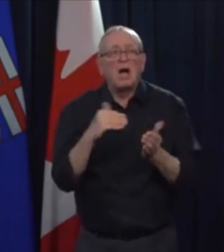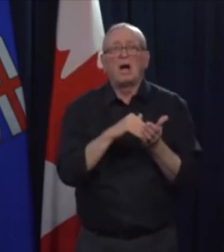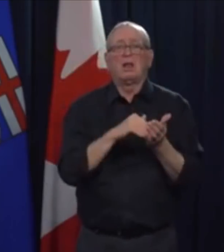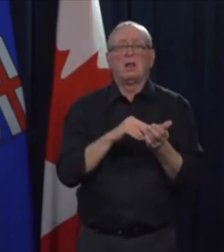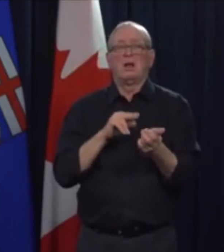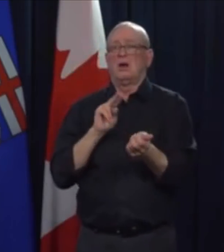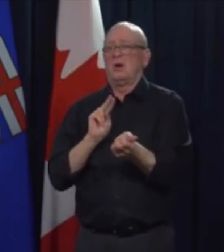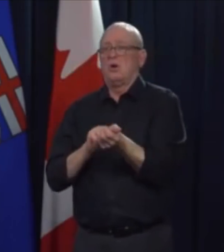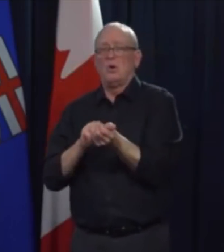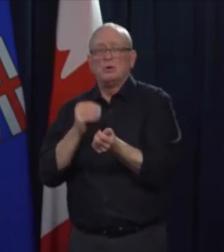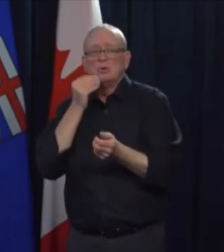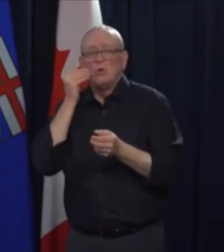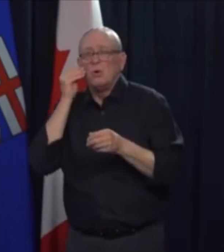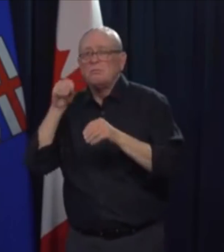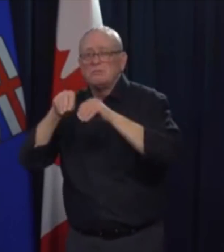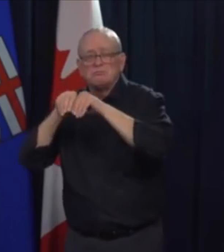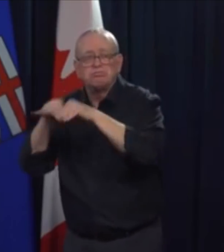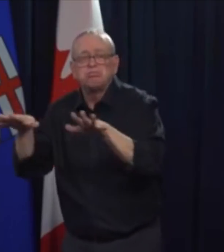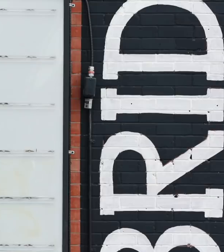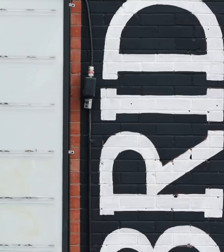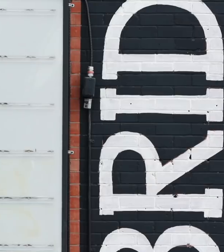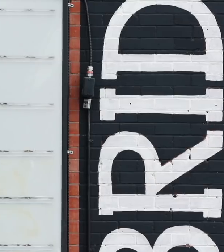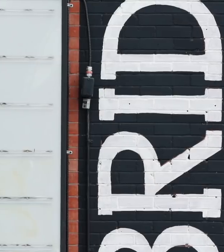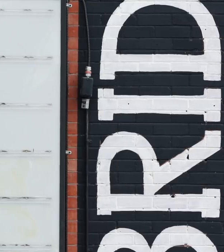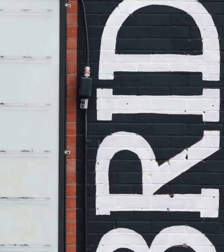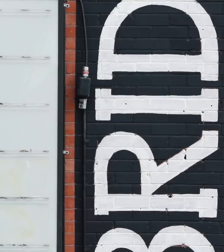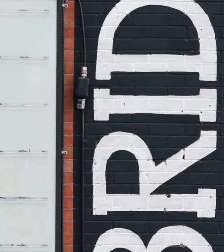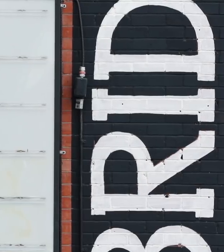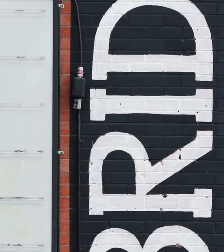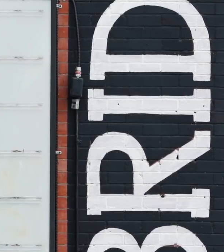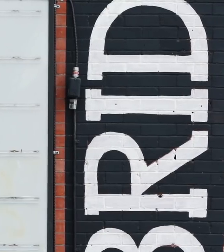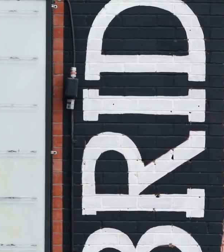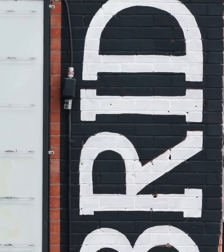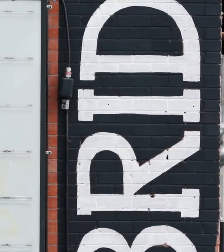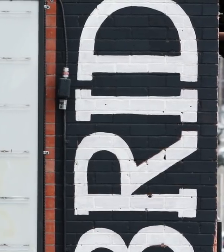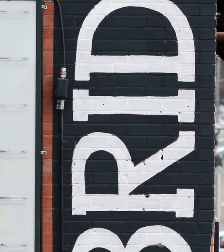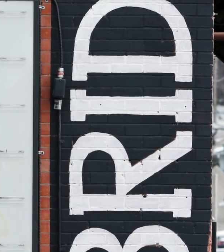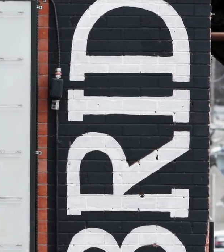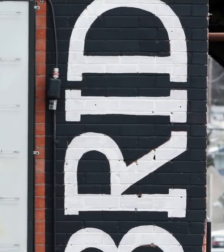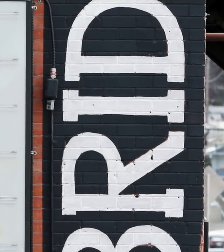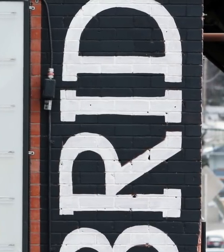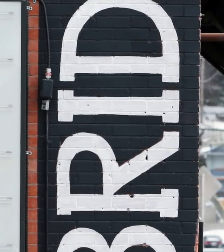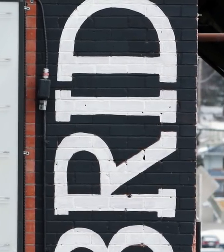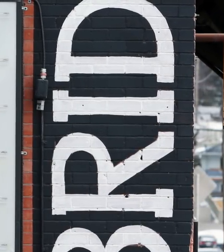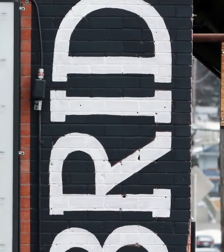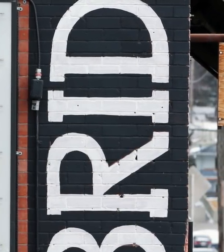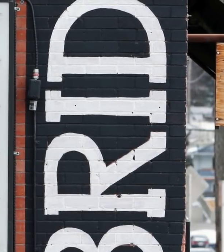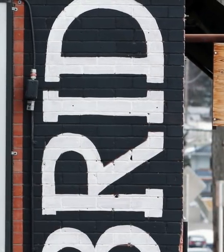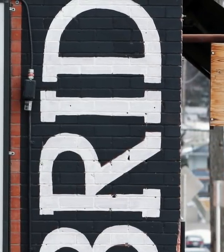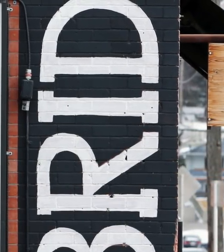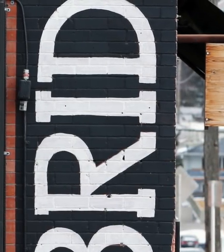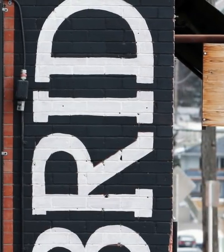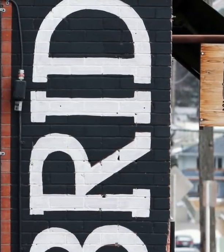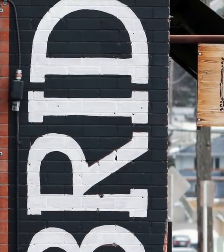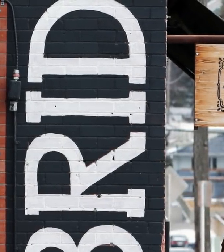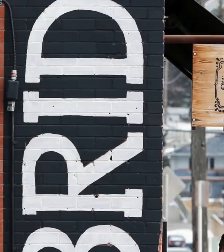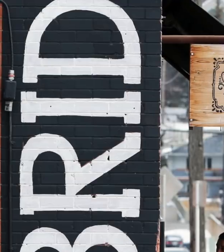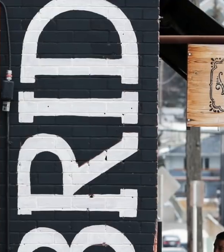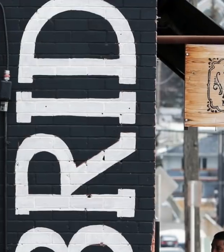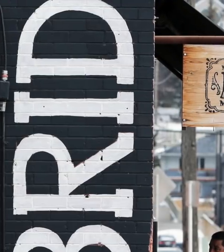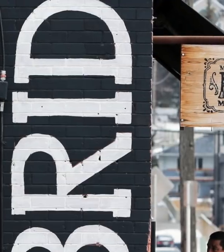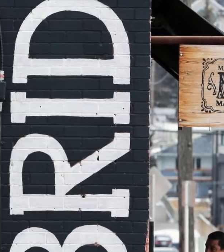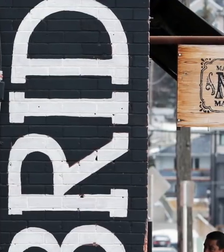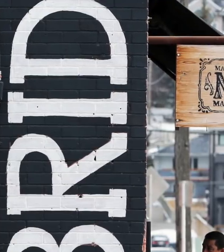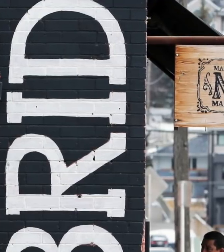a physical distance between us, we are staying socially connected. It is important to remember that we are all in this together.